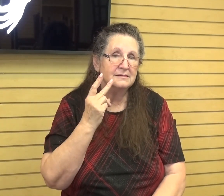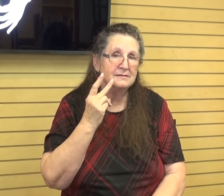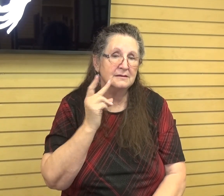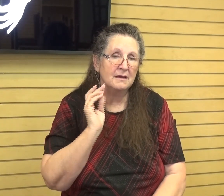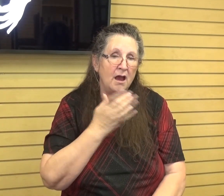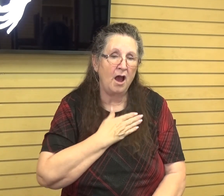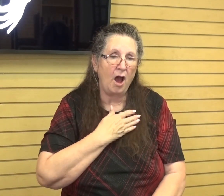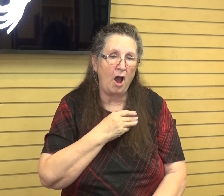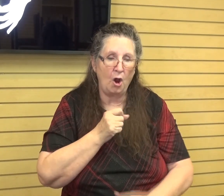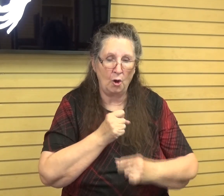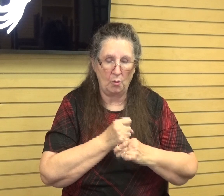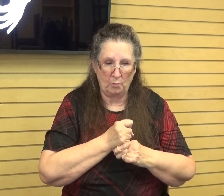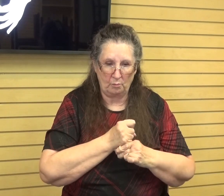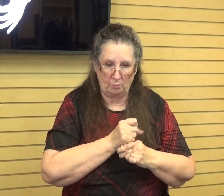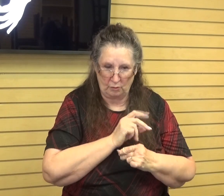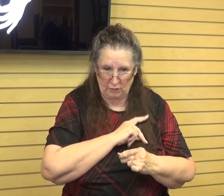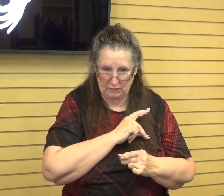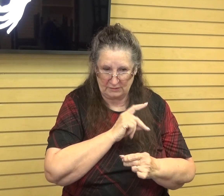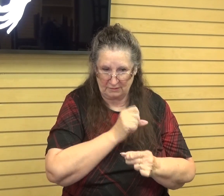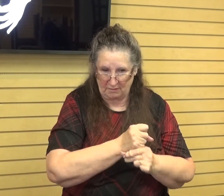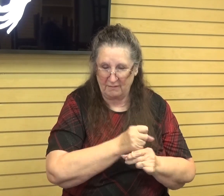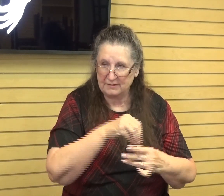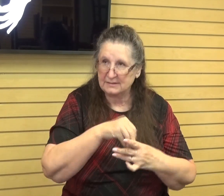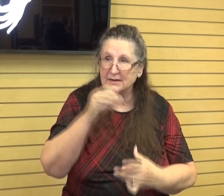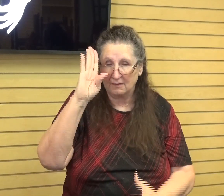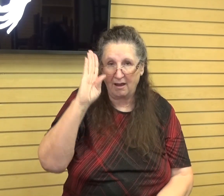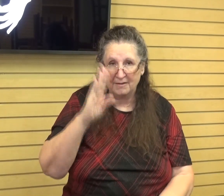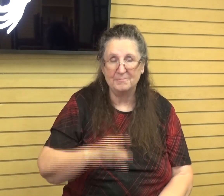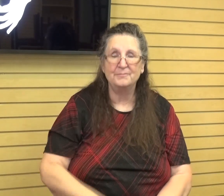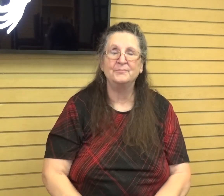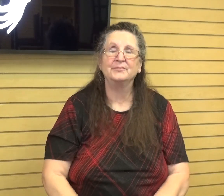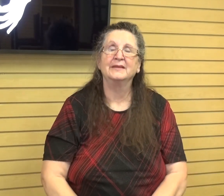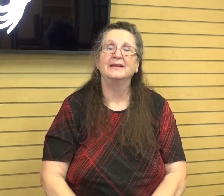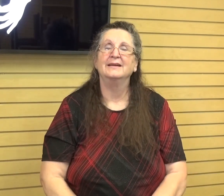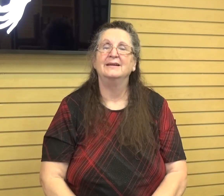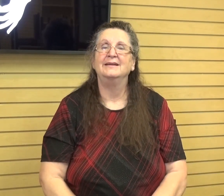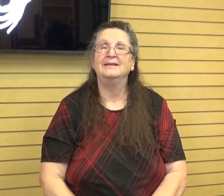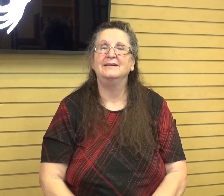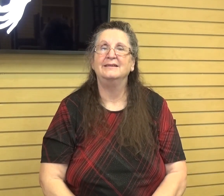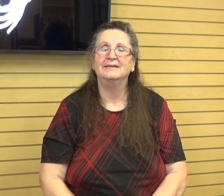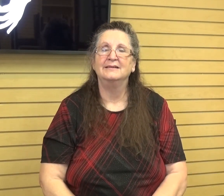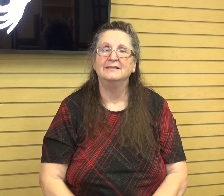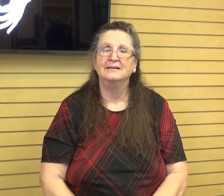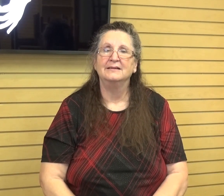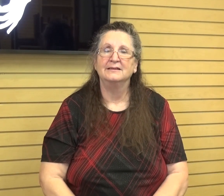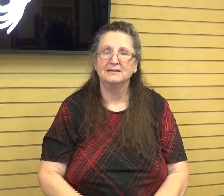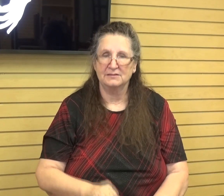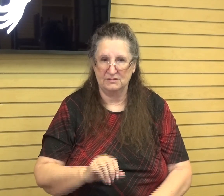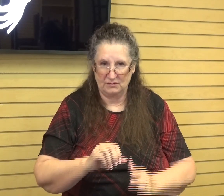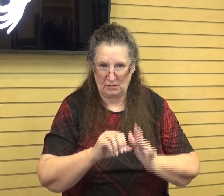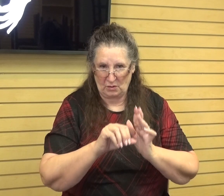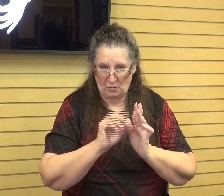personal confidence in God. So let's turn back, like I said, to Psalms 108,